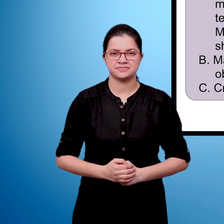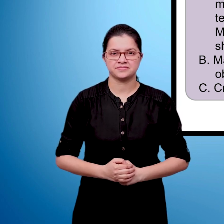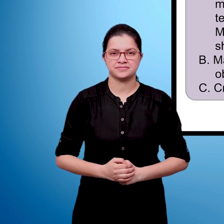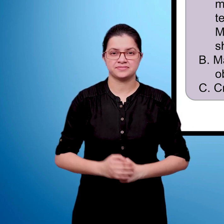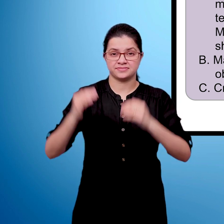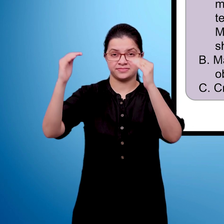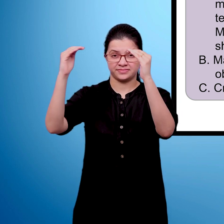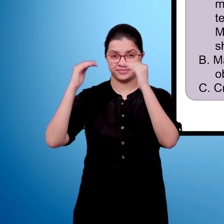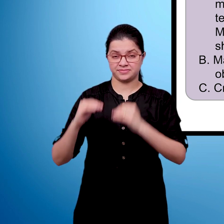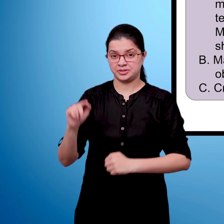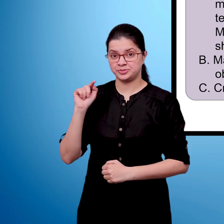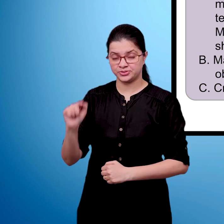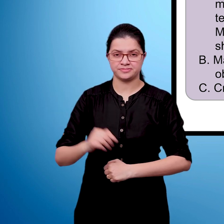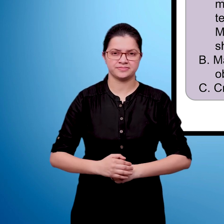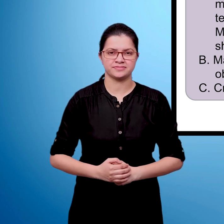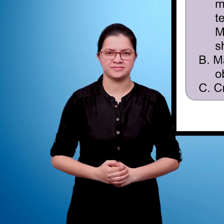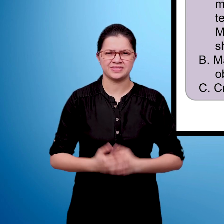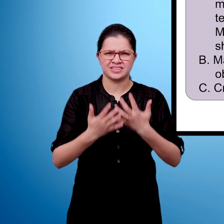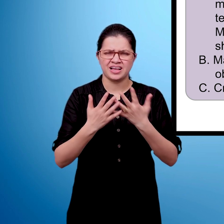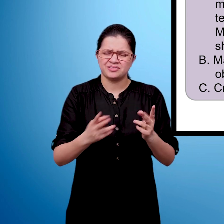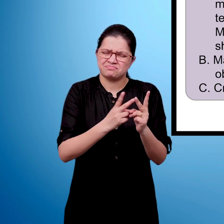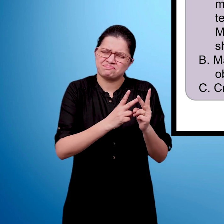B. Make tars.